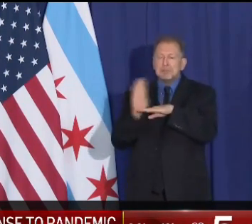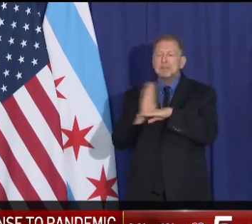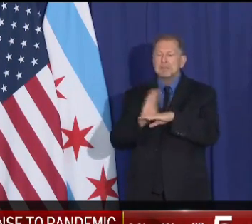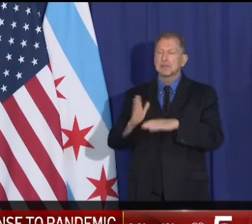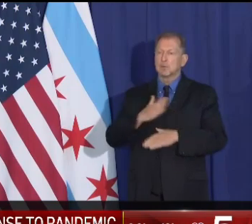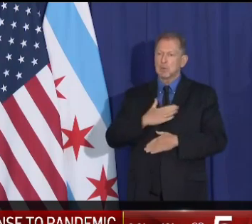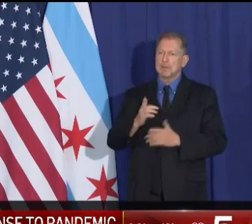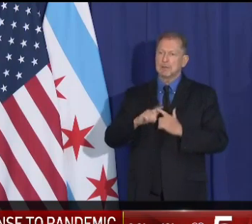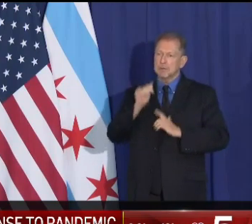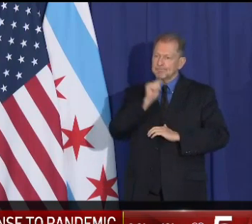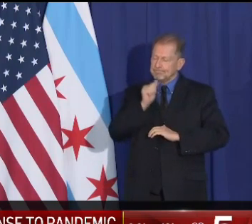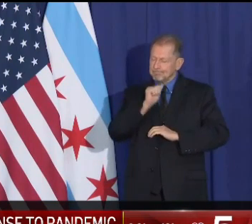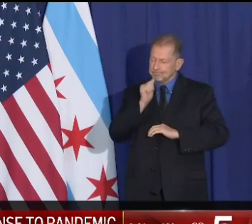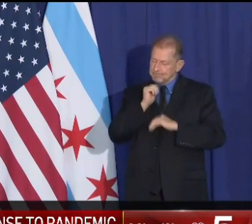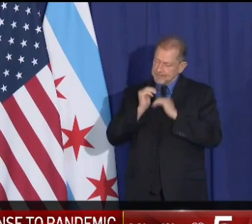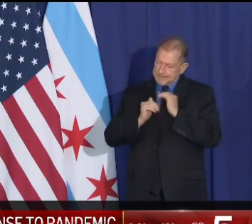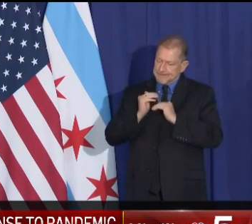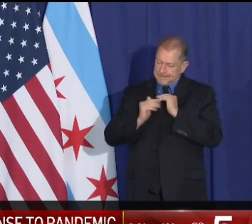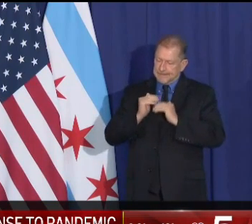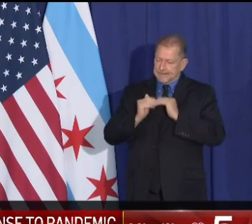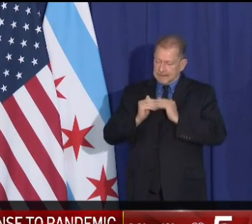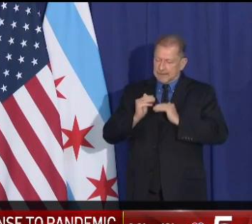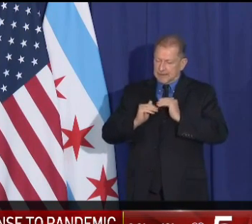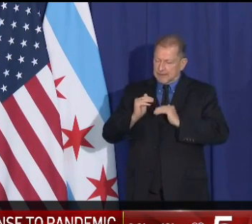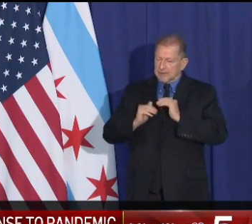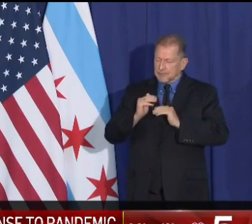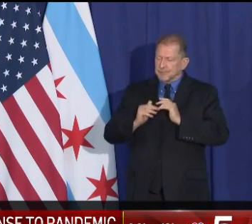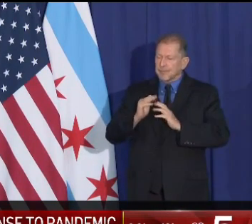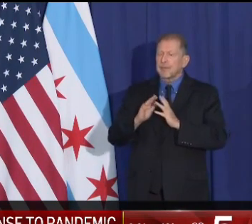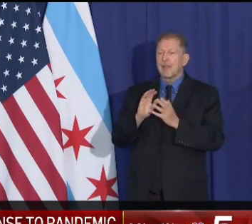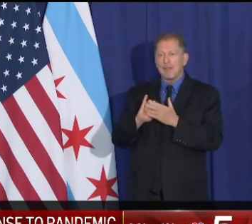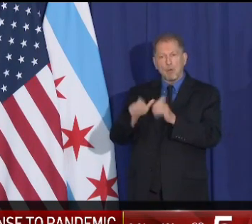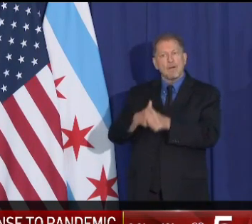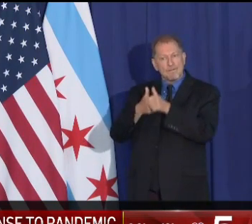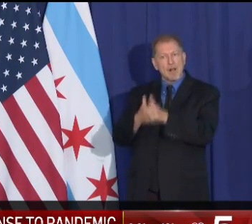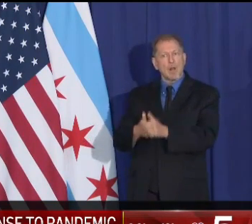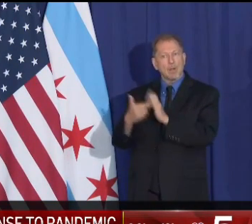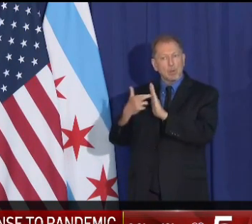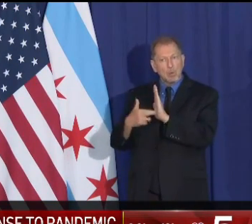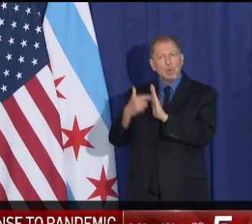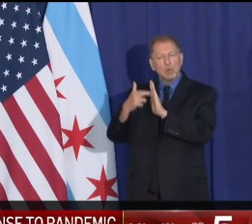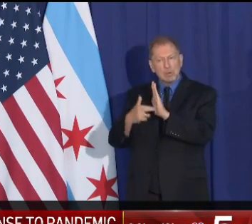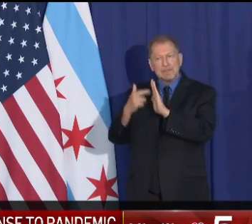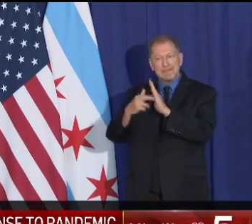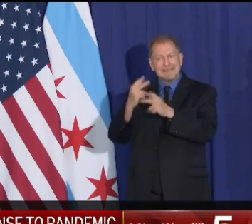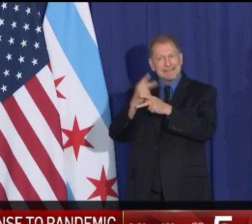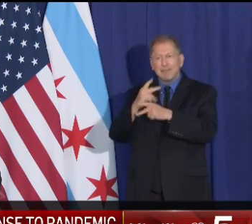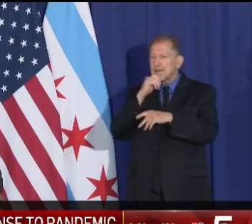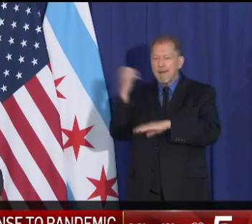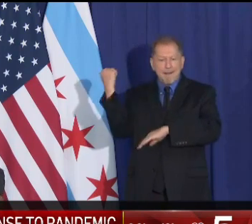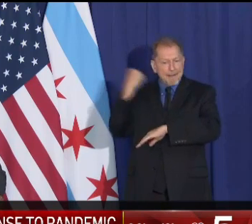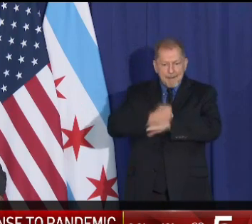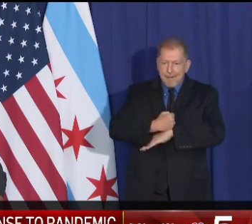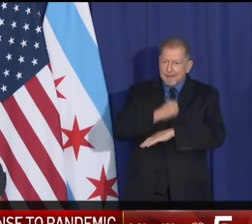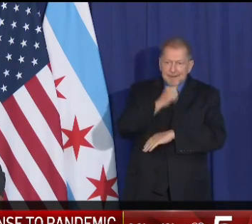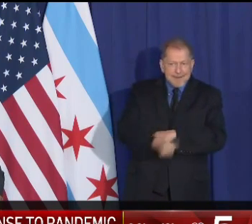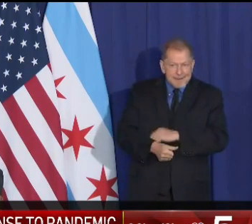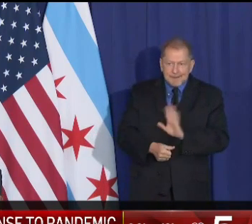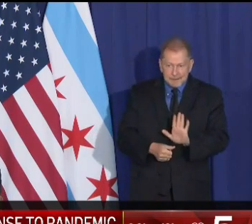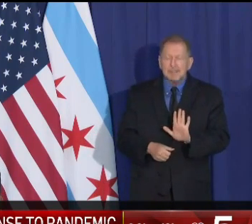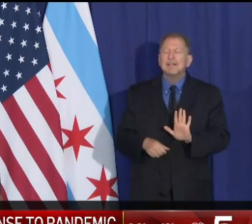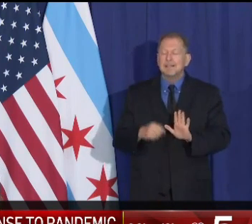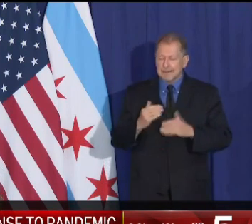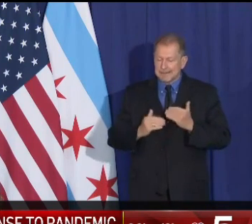hanging on by a thread to make sure that they can be part of our future and not our past